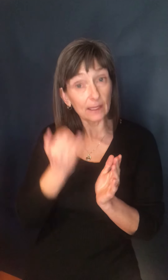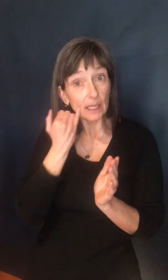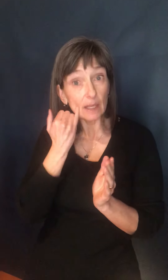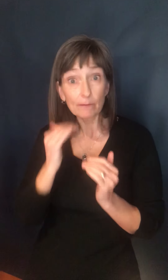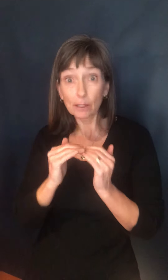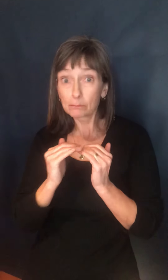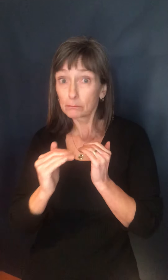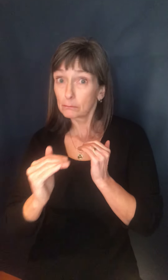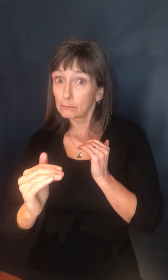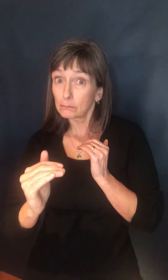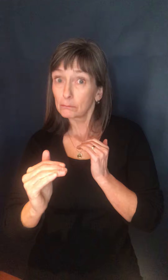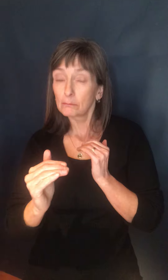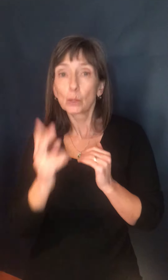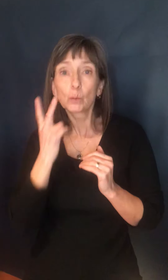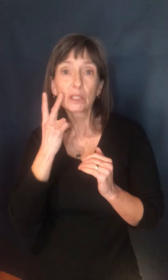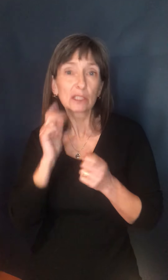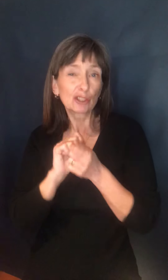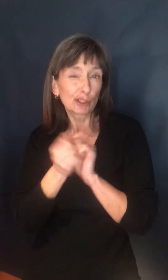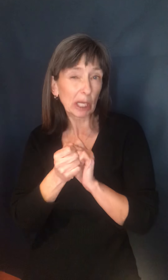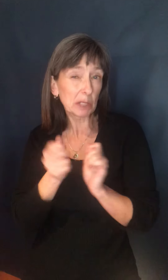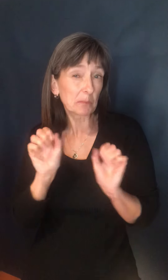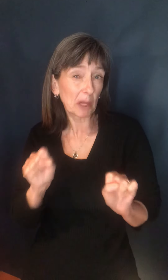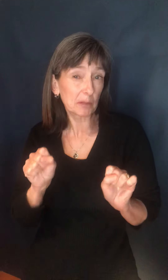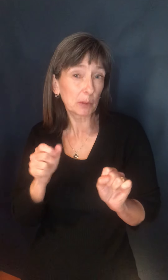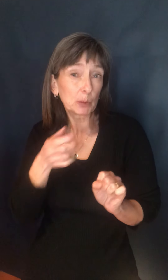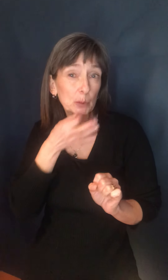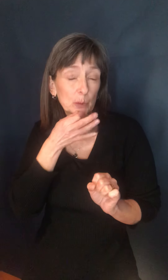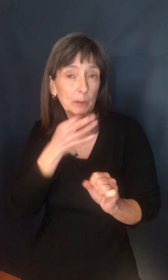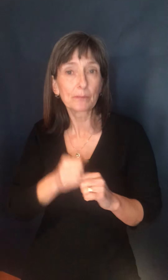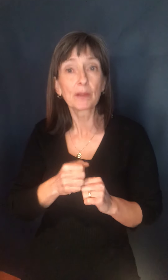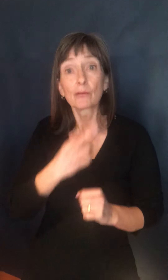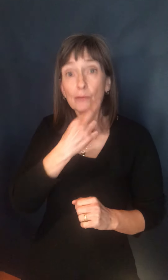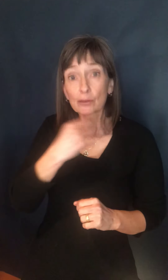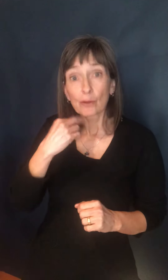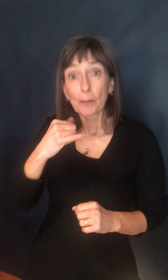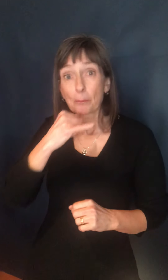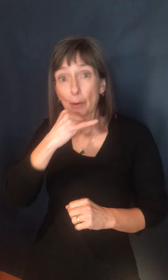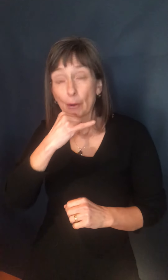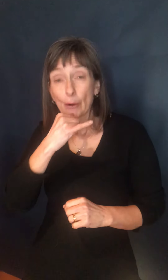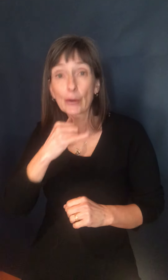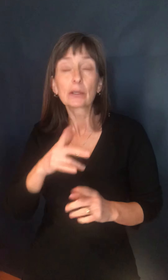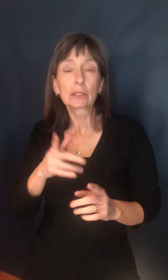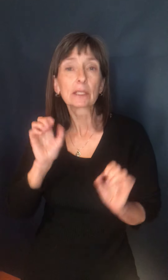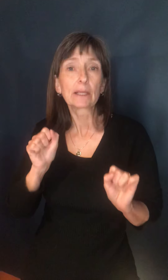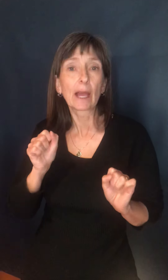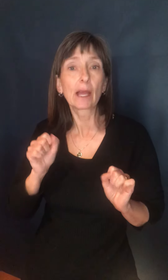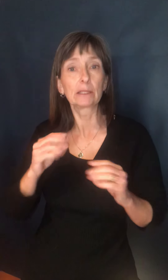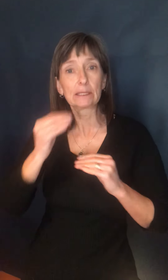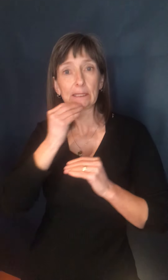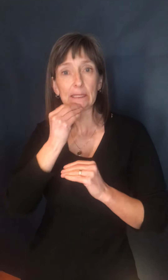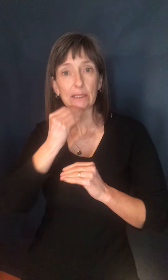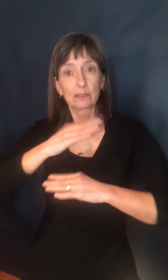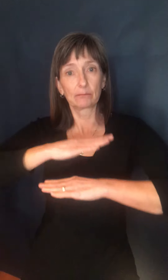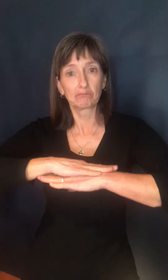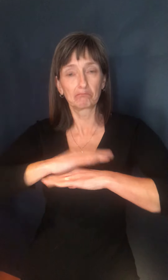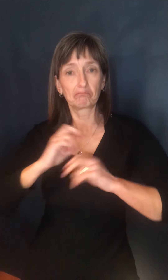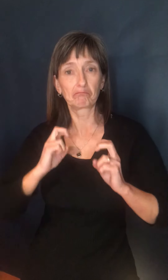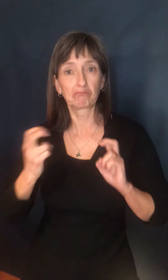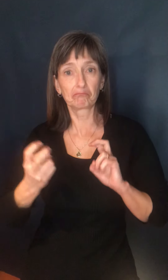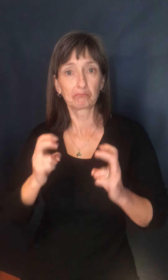maximum in the weeks ahead. Restaurants, bars, and lounges can open for in-person dining, reduced to 50 percent of